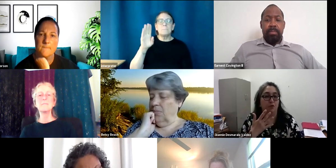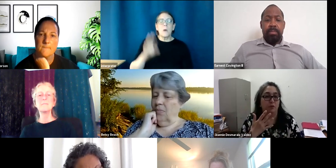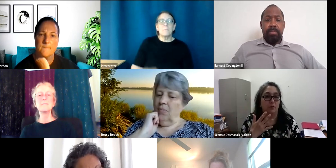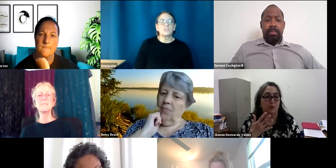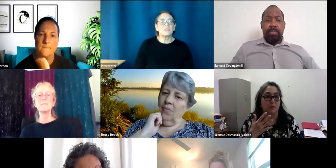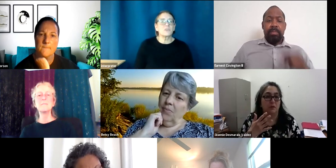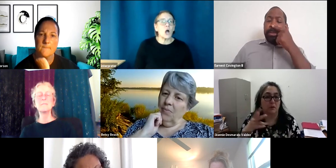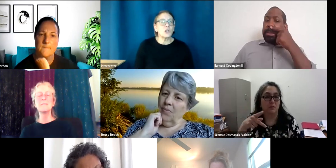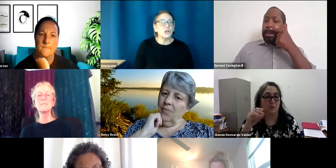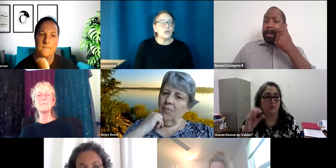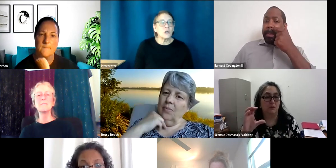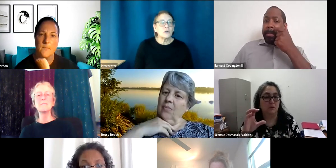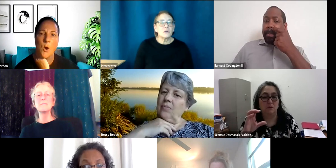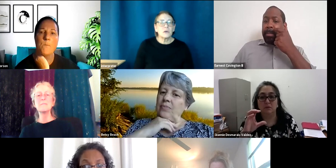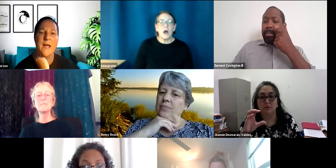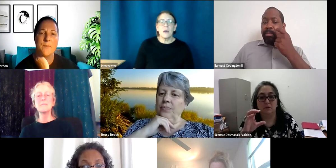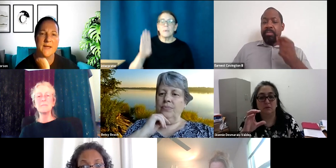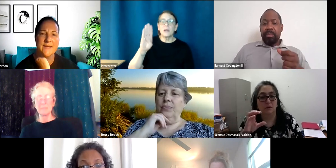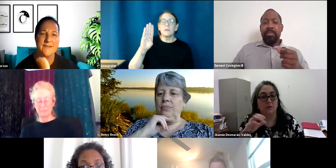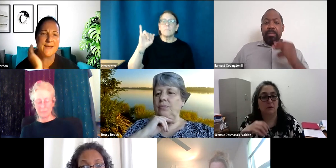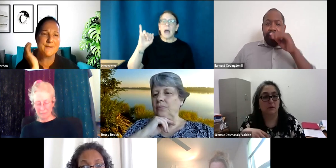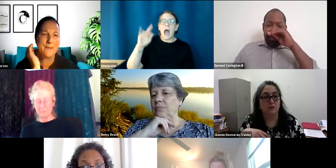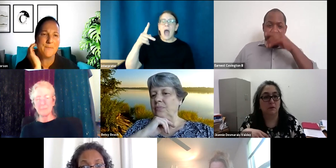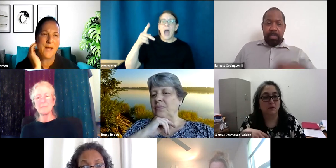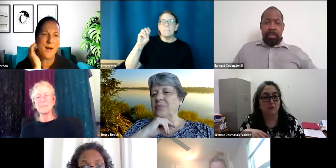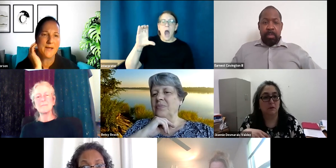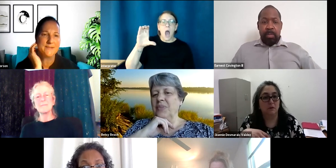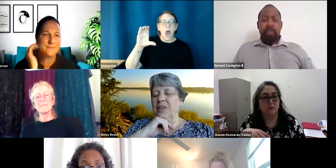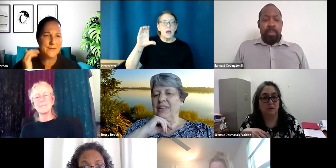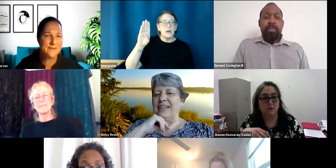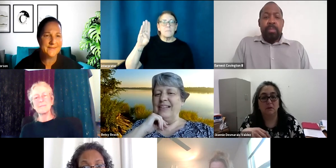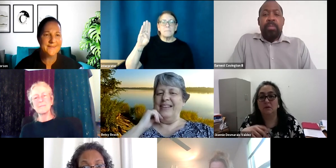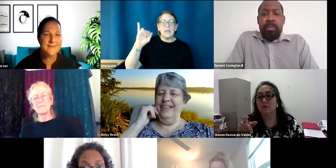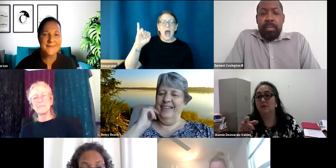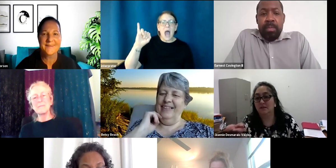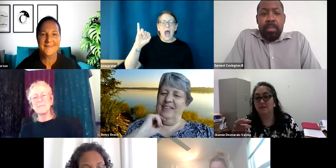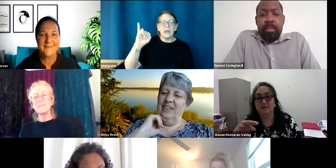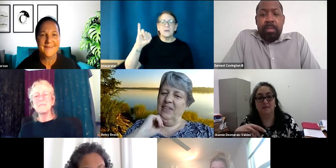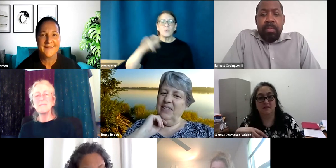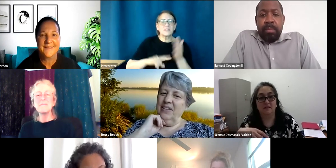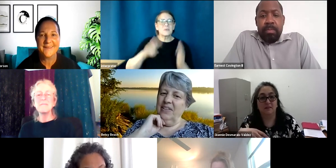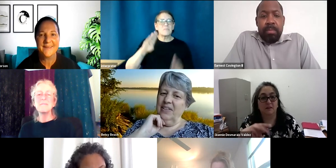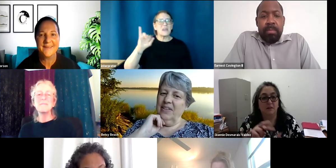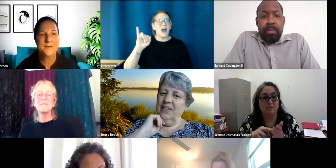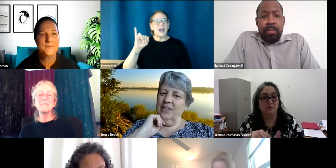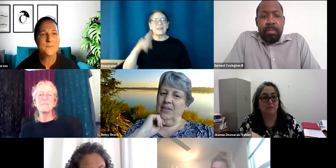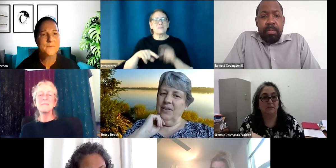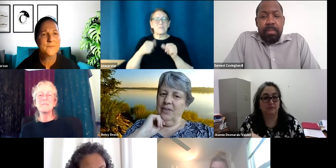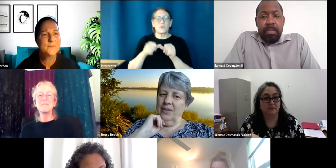A person of color. Oh, BIPOC. It sounded like BIPOC to me. I, what is the B I? I can't remember